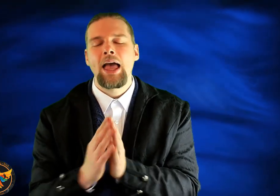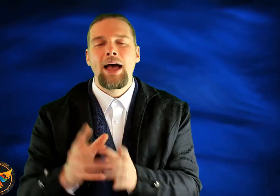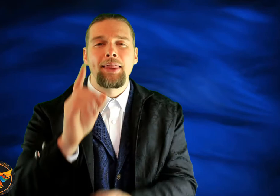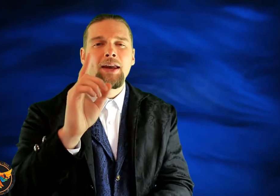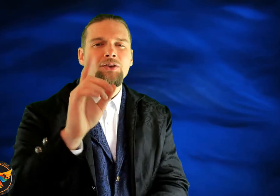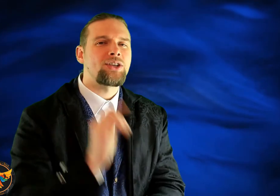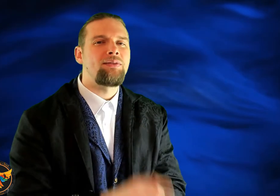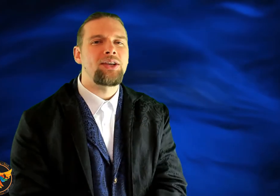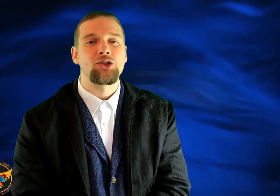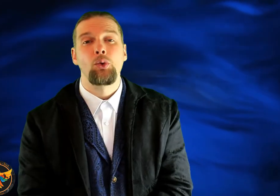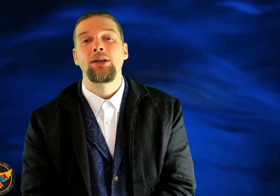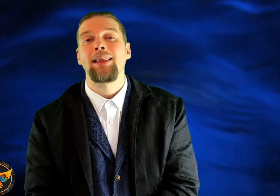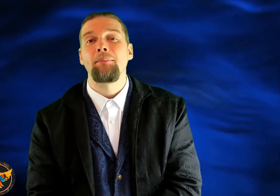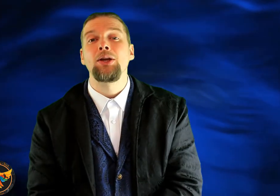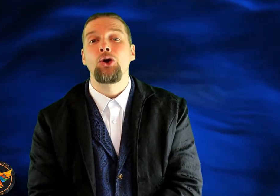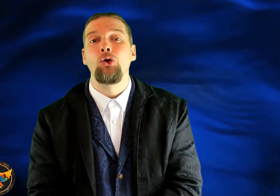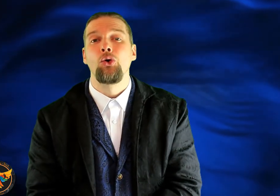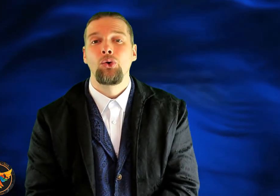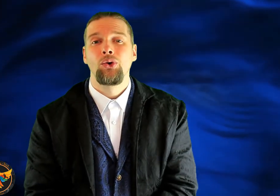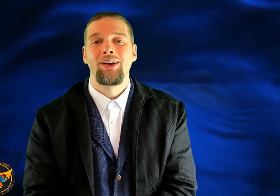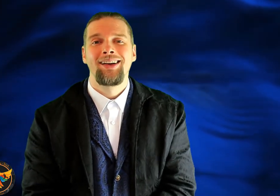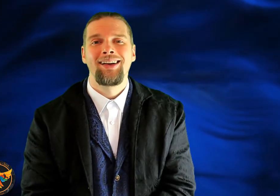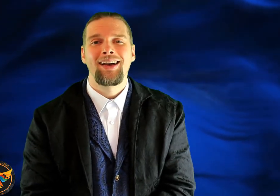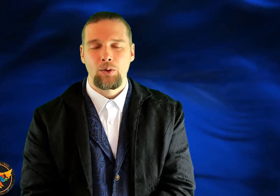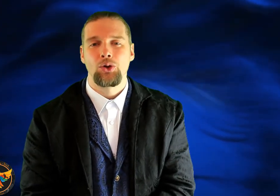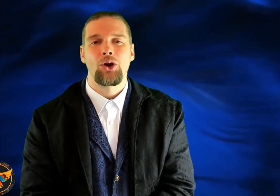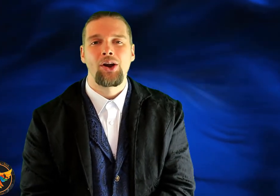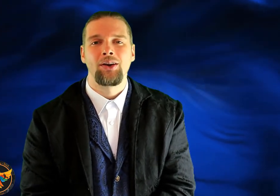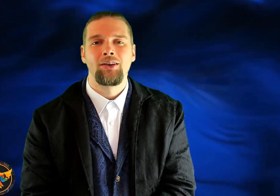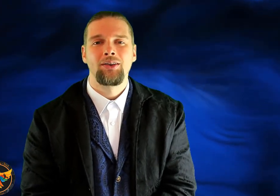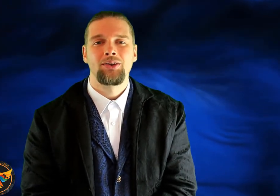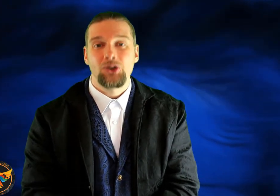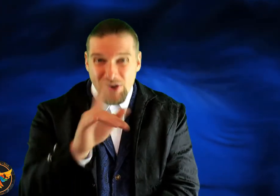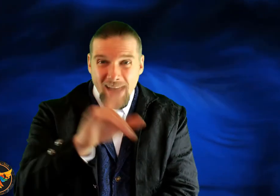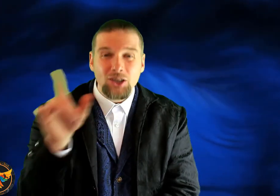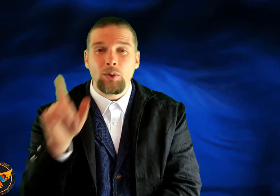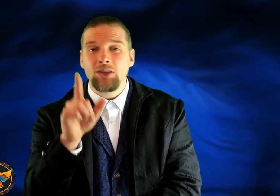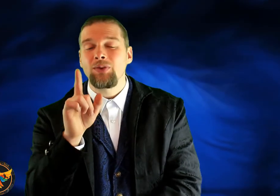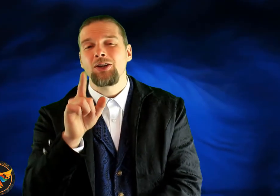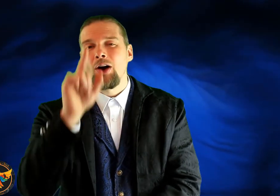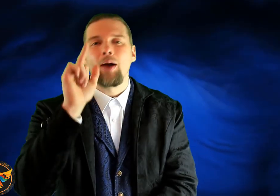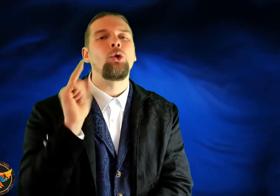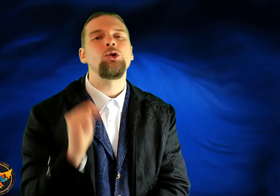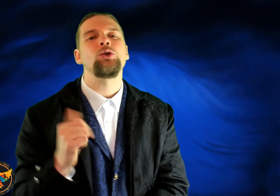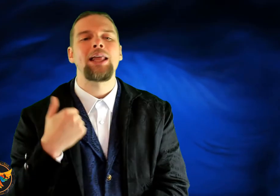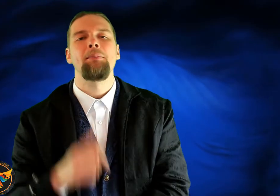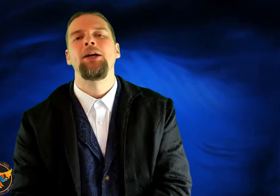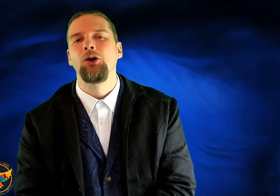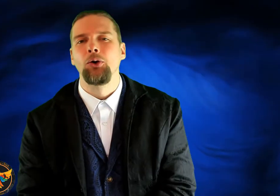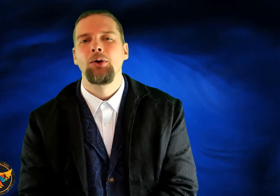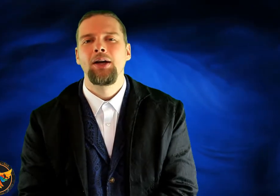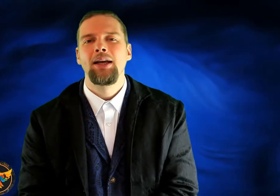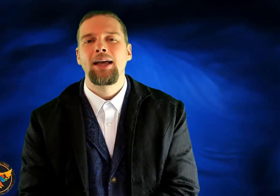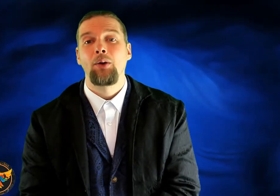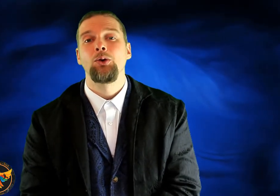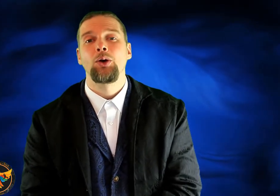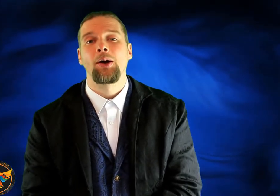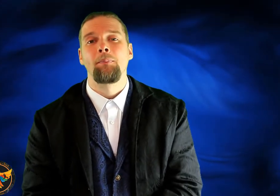And then after seven days, I want you to let me know how you got on. So next week's video, I want you to let me know how you got on.